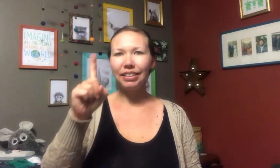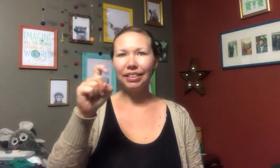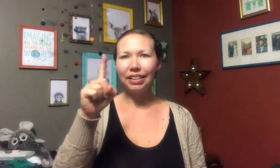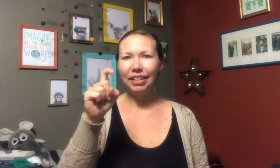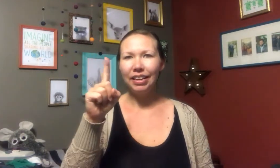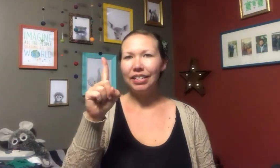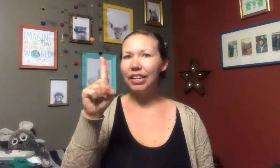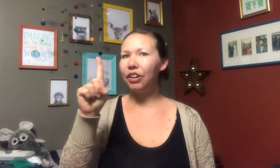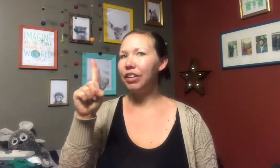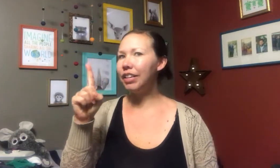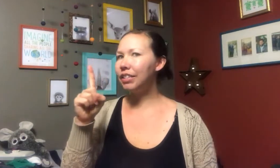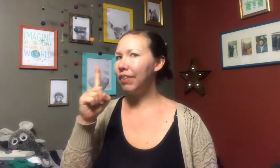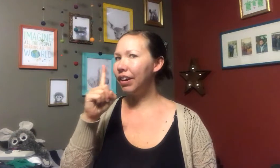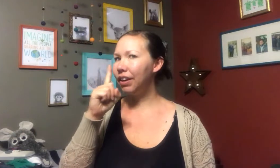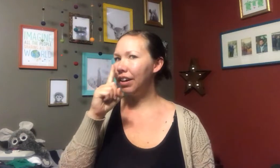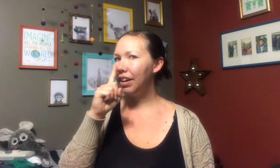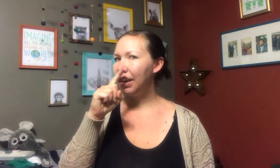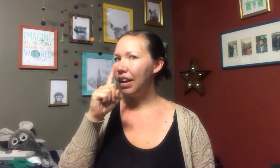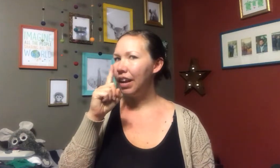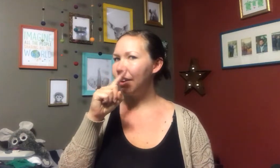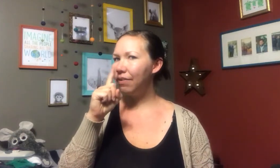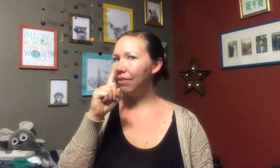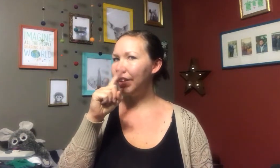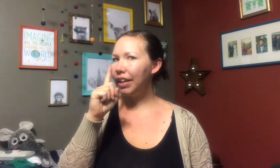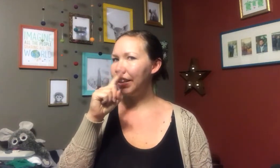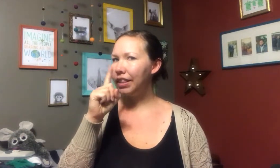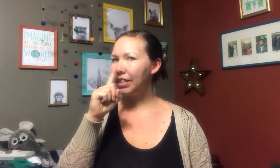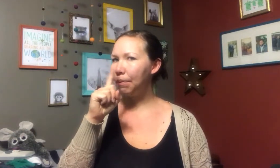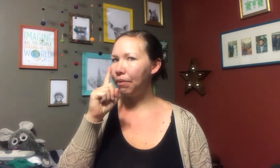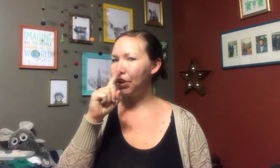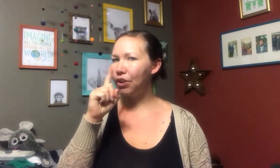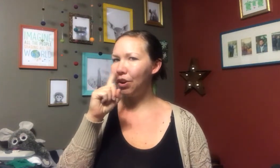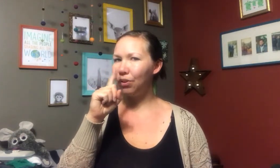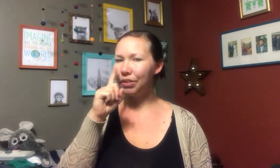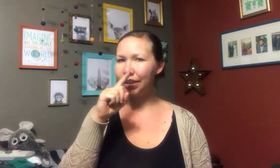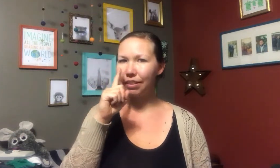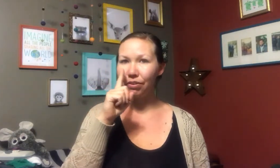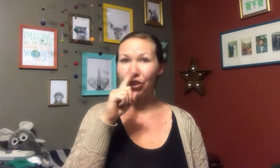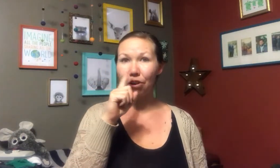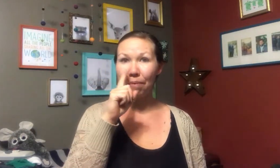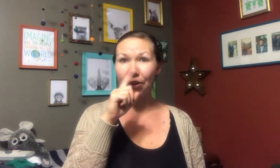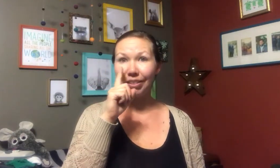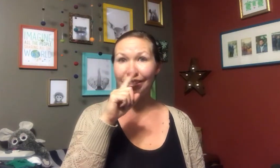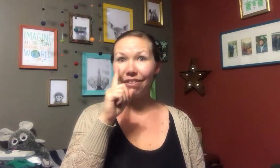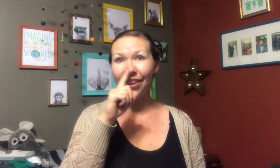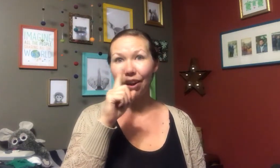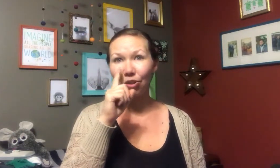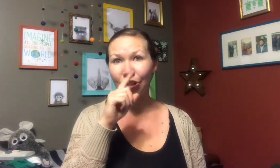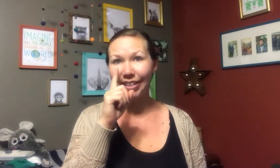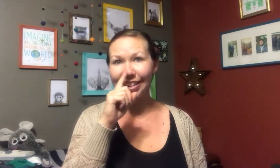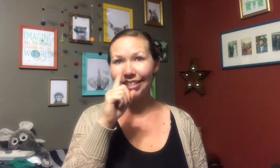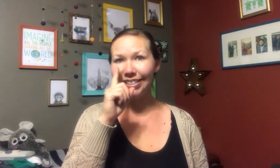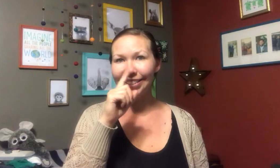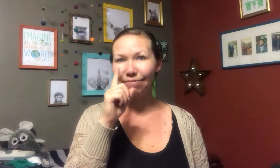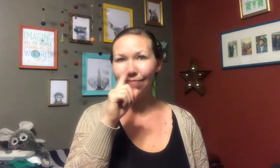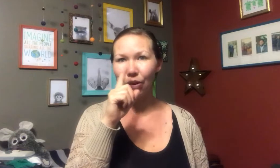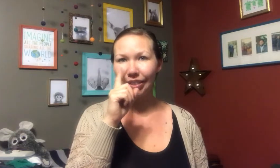Mouse, take your index finger and flick the tip of your nose as if to show a mouse sniffing out cheese. Mouse.